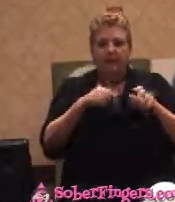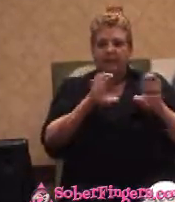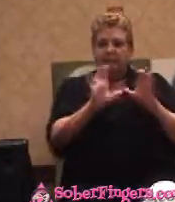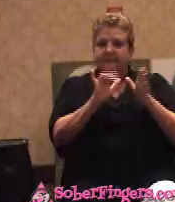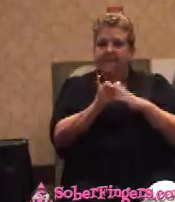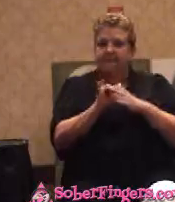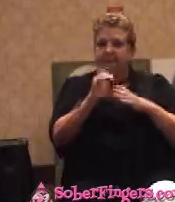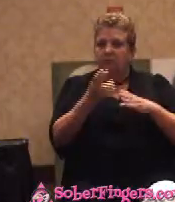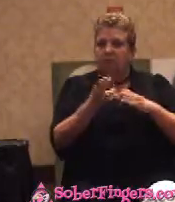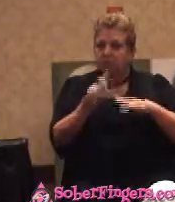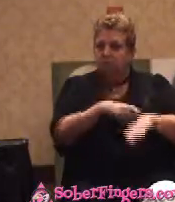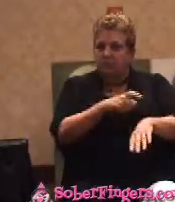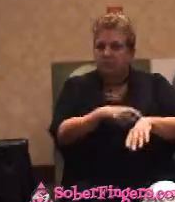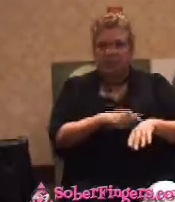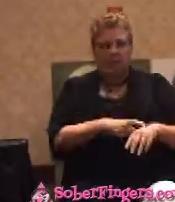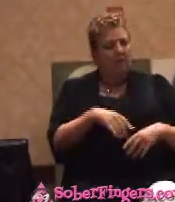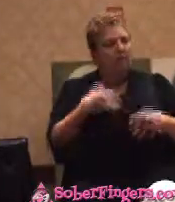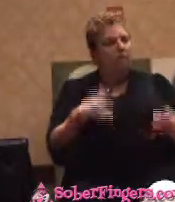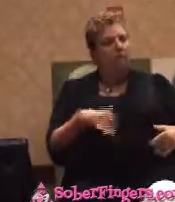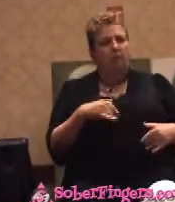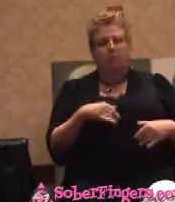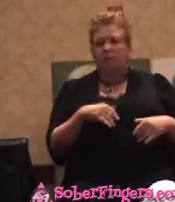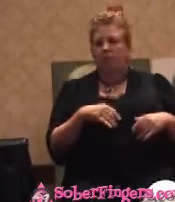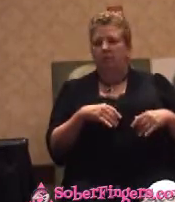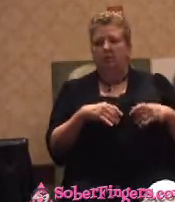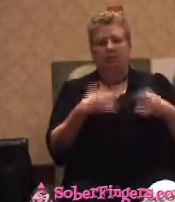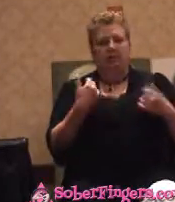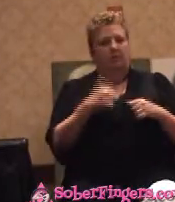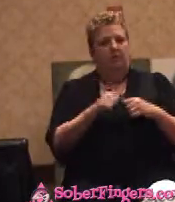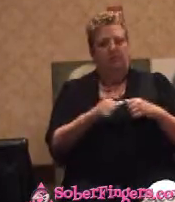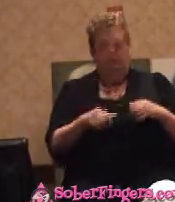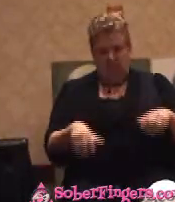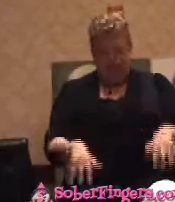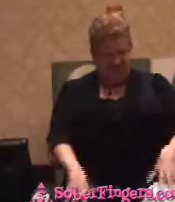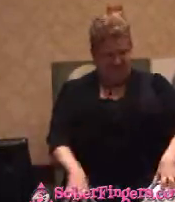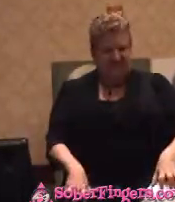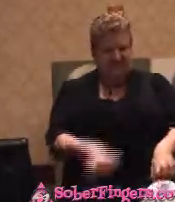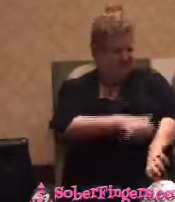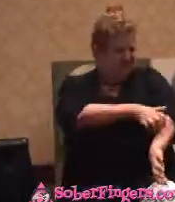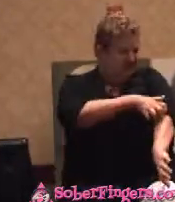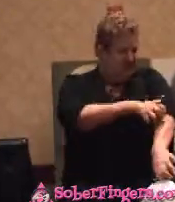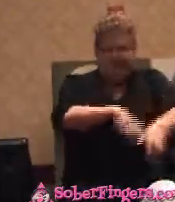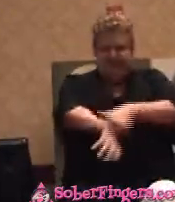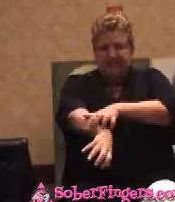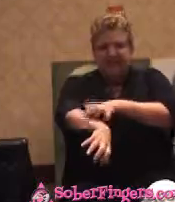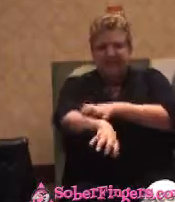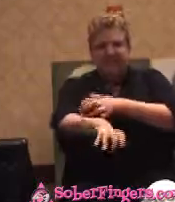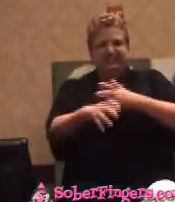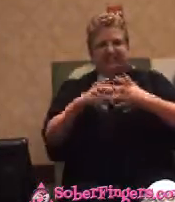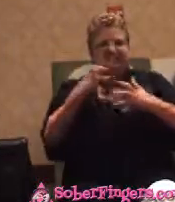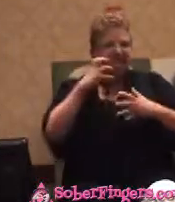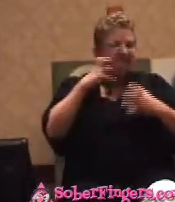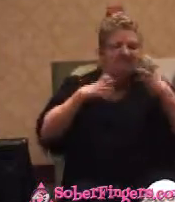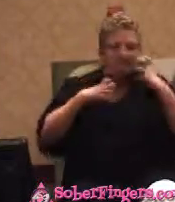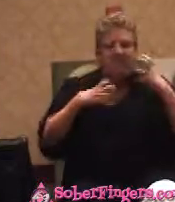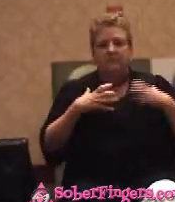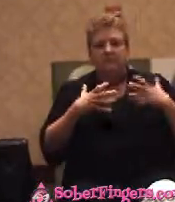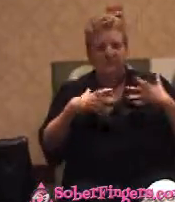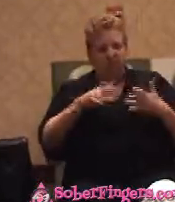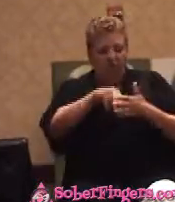I was pretty well skinned up. I had a lot of goldheads and stickers and other things stuck in my skin. I was kind of beat up